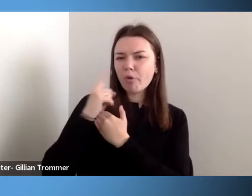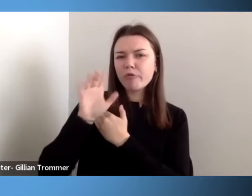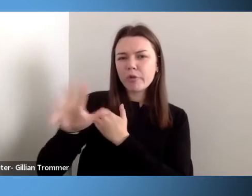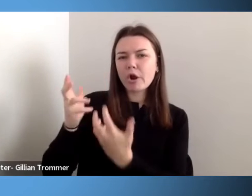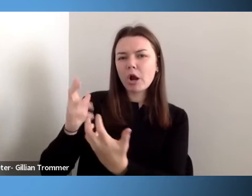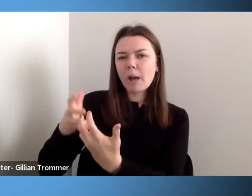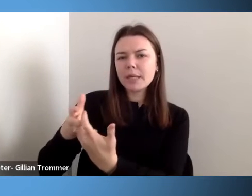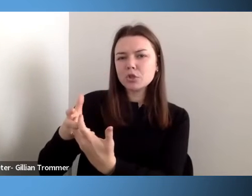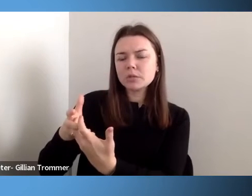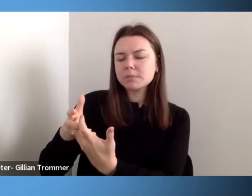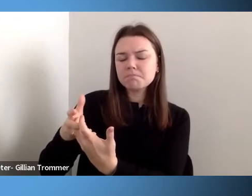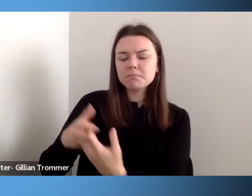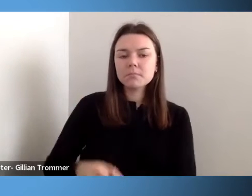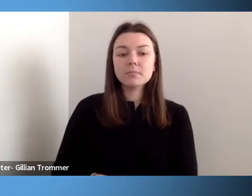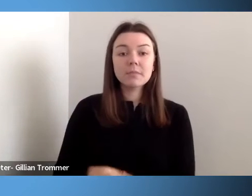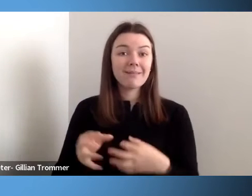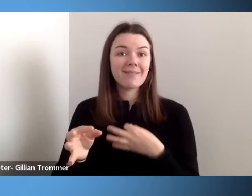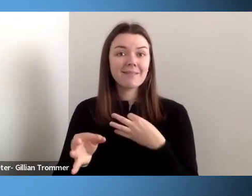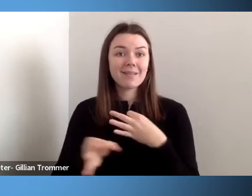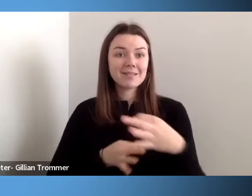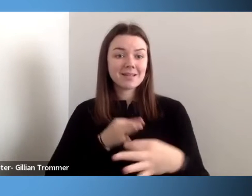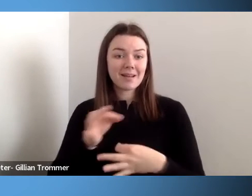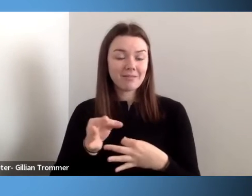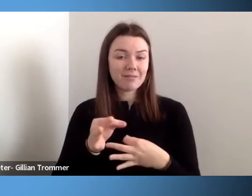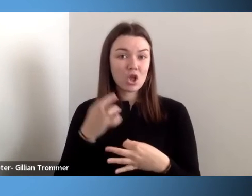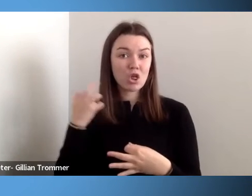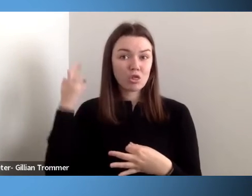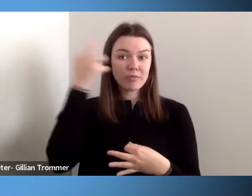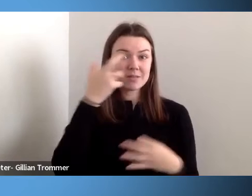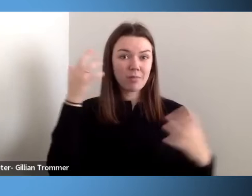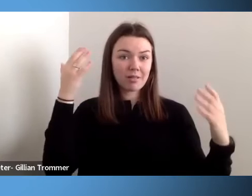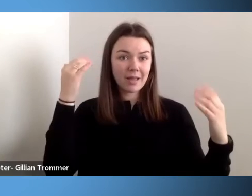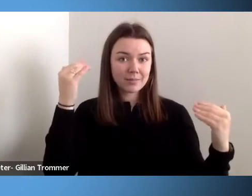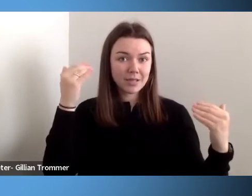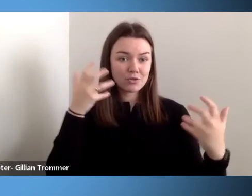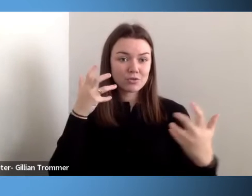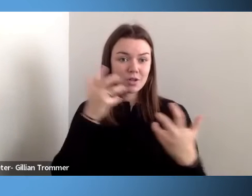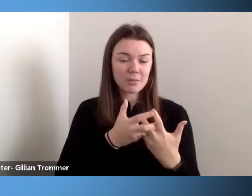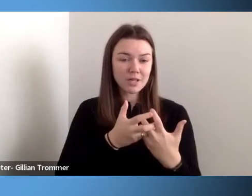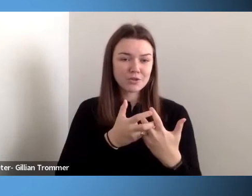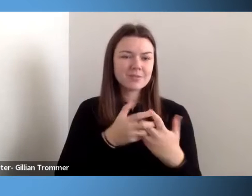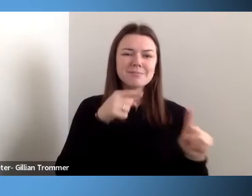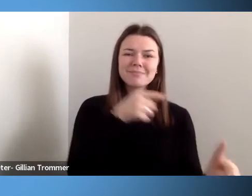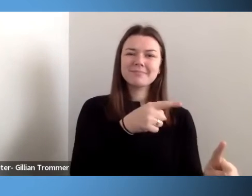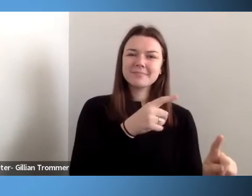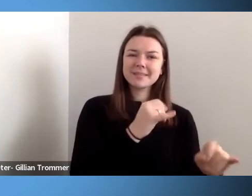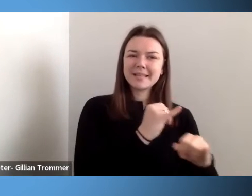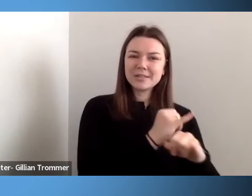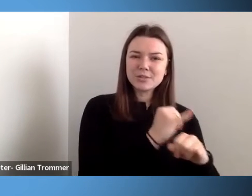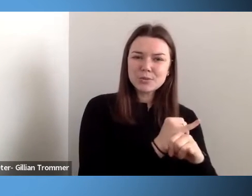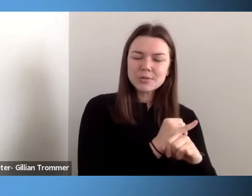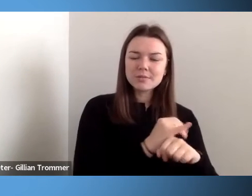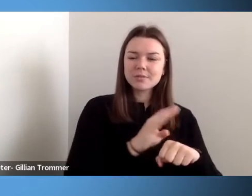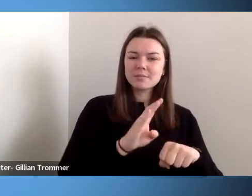than placing the reasonable expectations on our institutions, our businesses, and